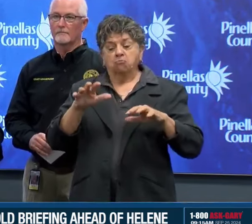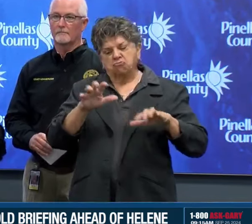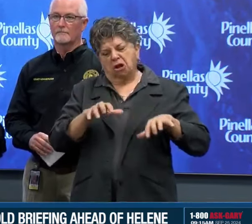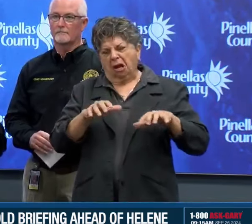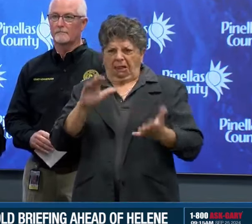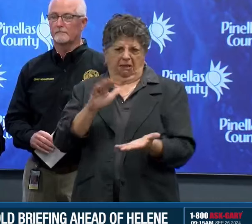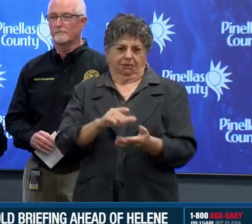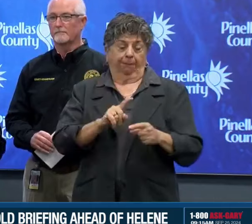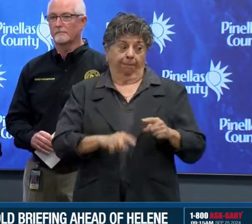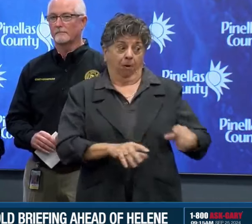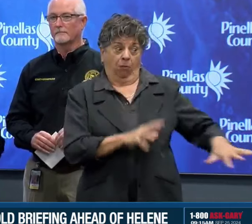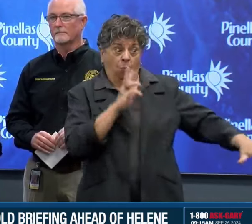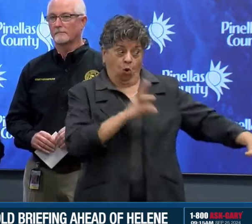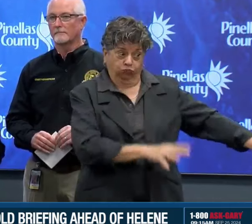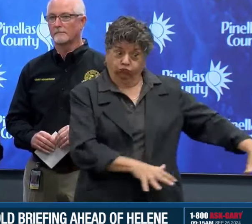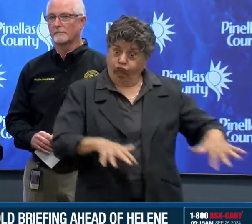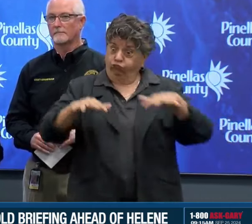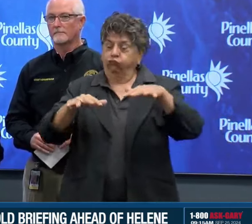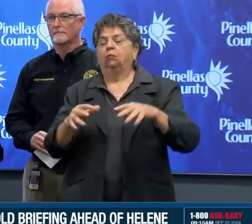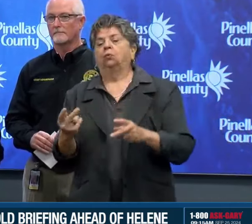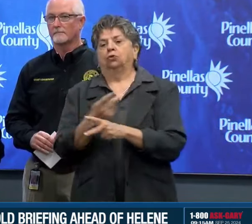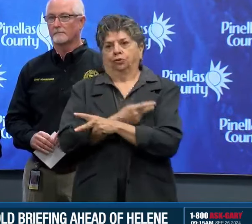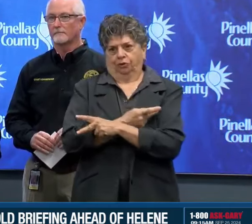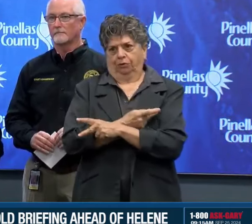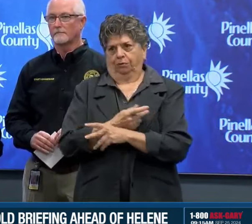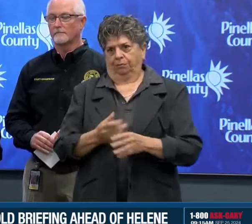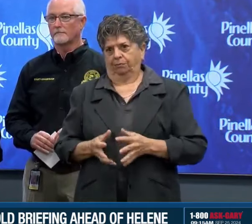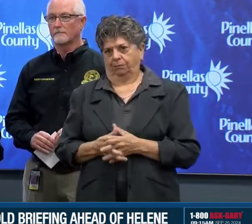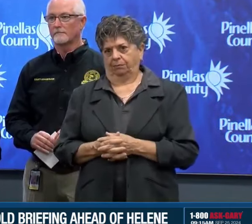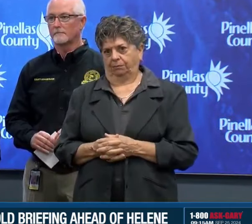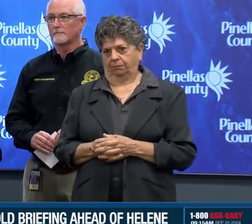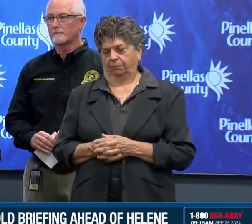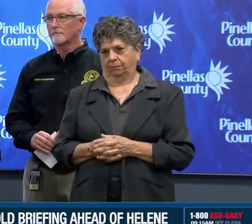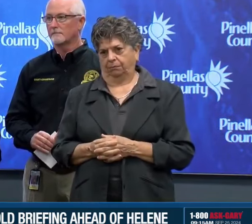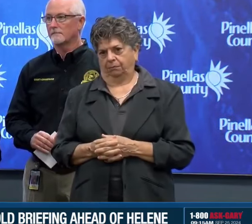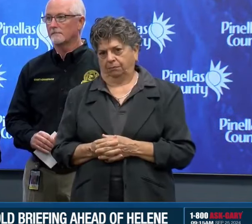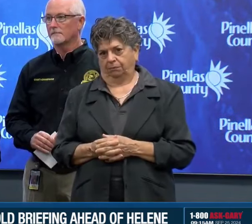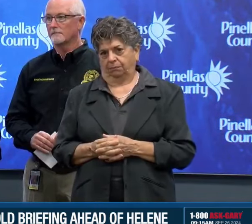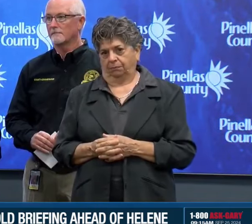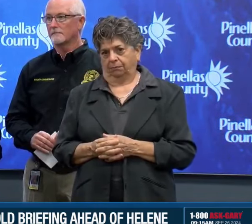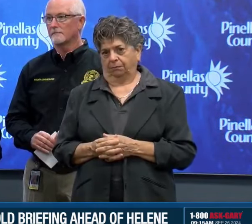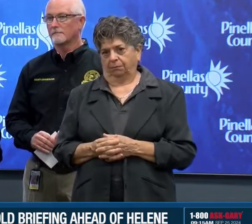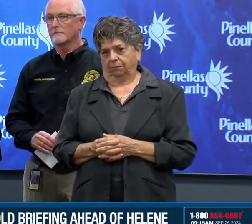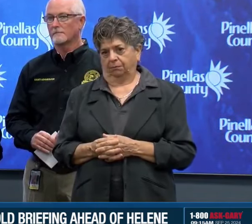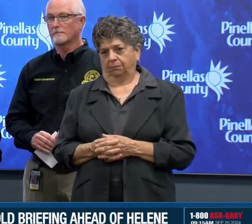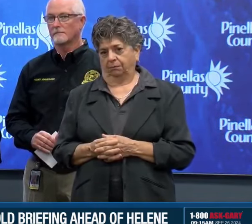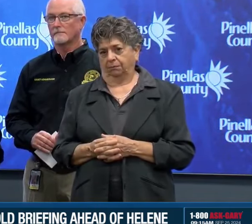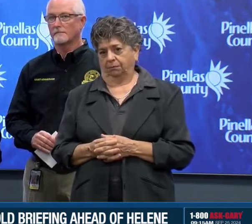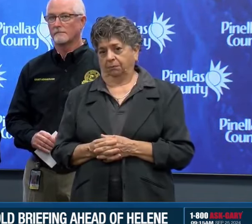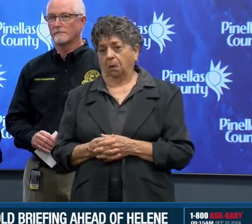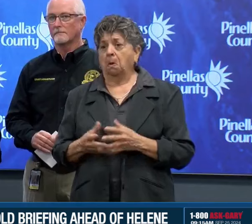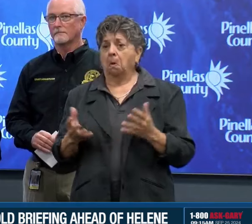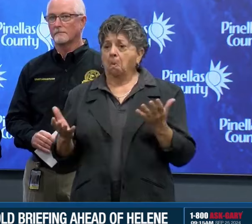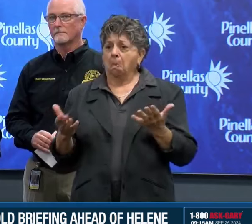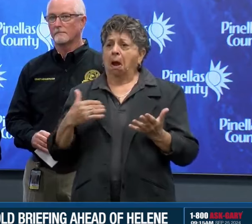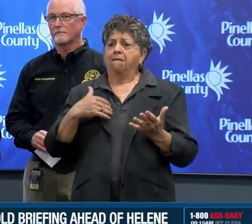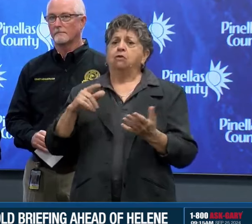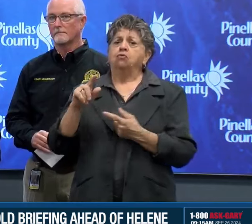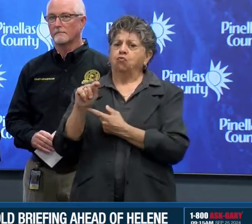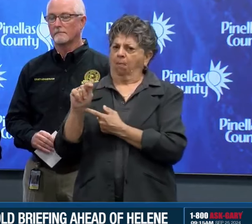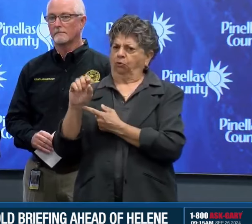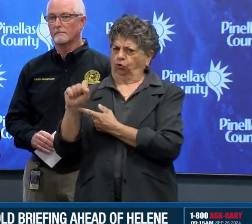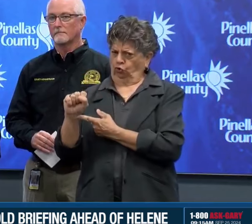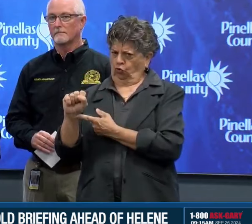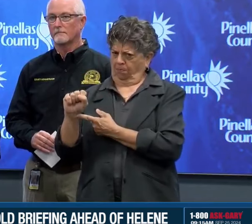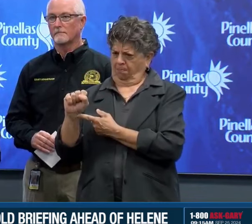We're not expecting those hurricane force winds. could get strong tropical storm force winds. This surge is the big